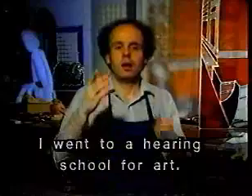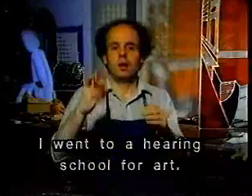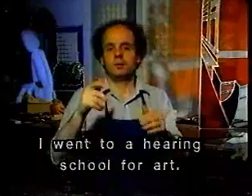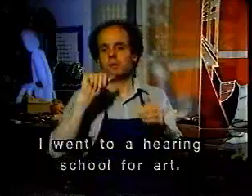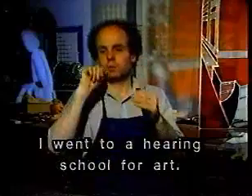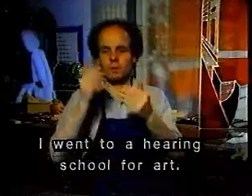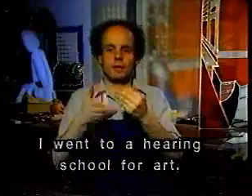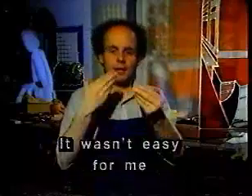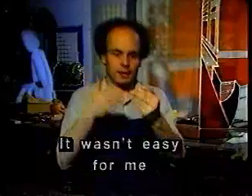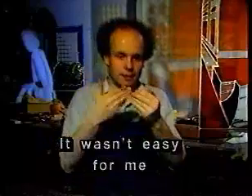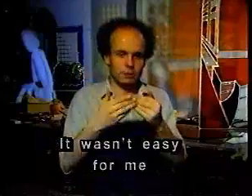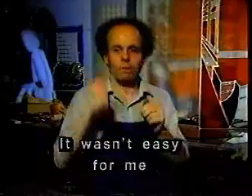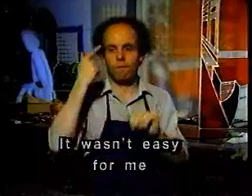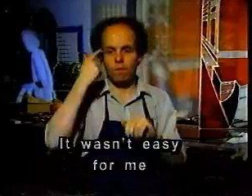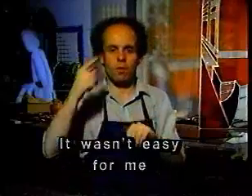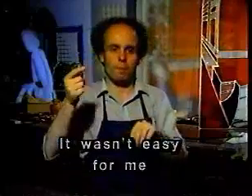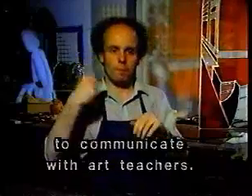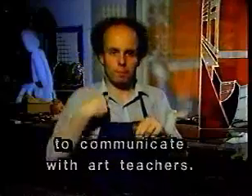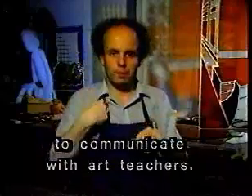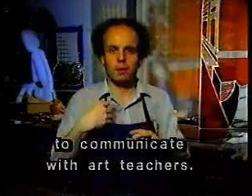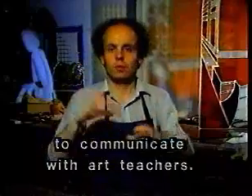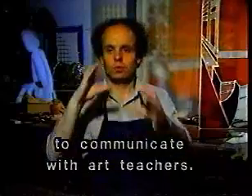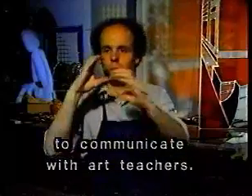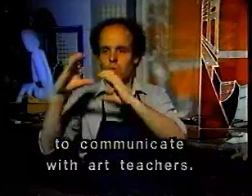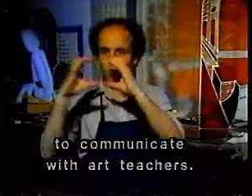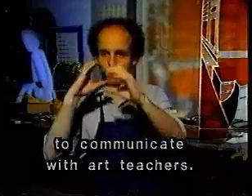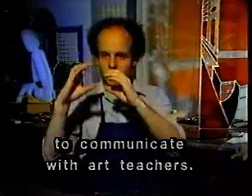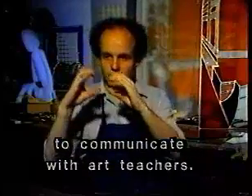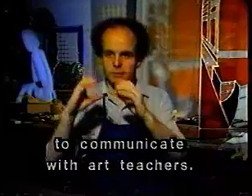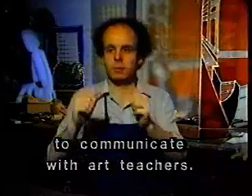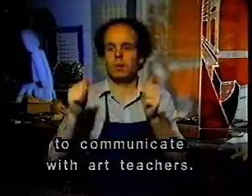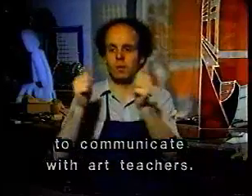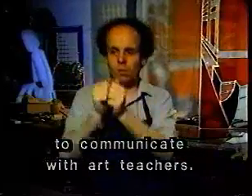It wasn't easy for me to communicate with art teachers.